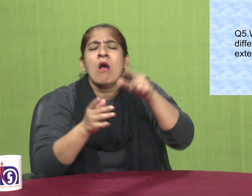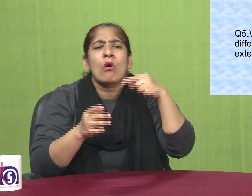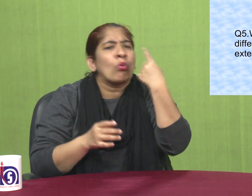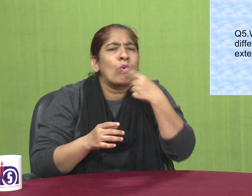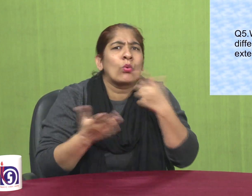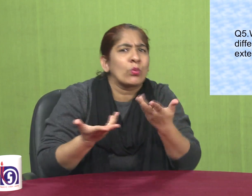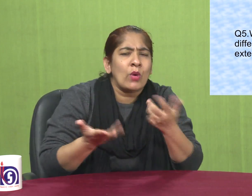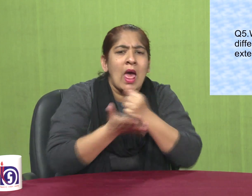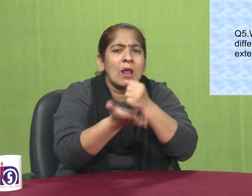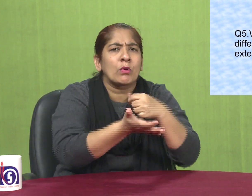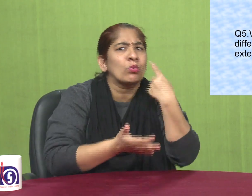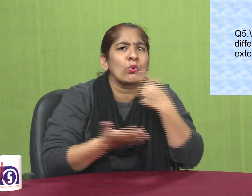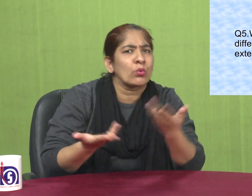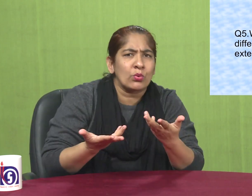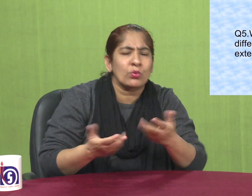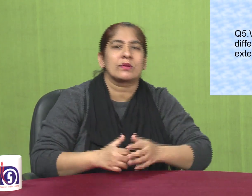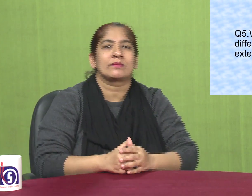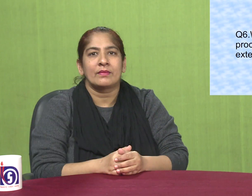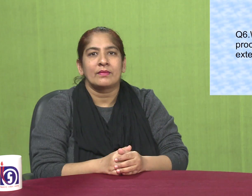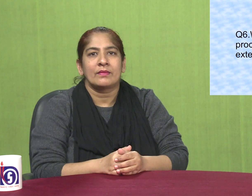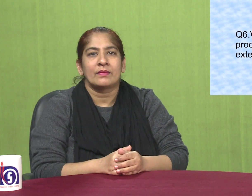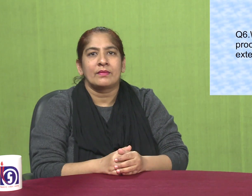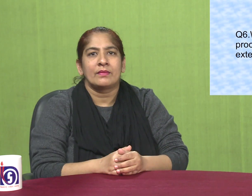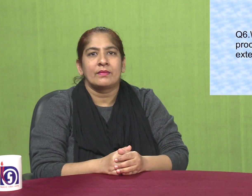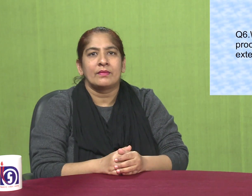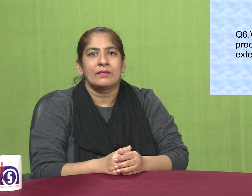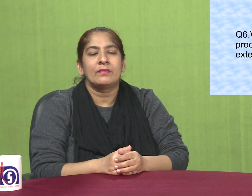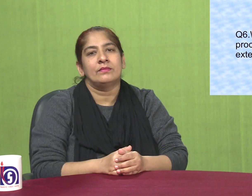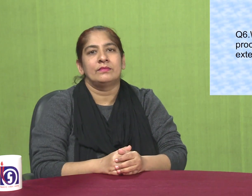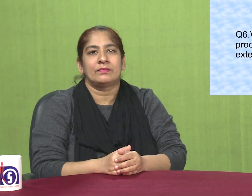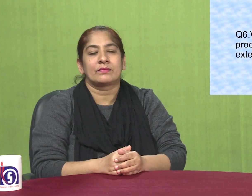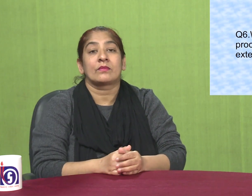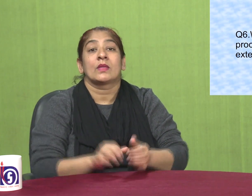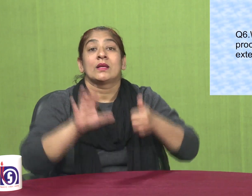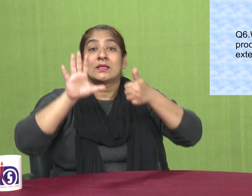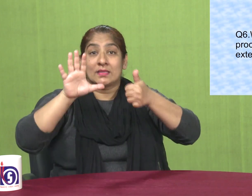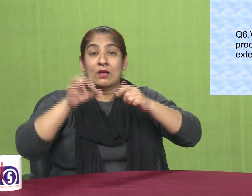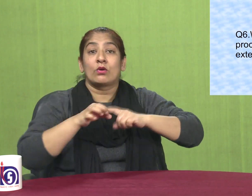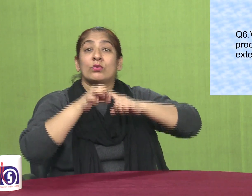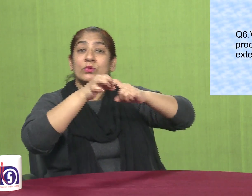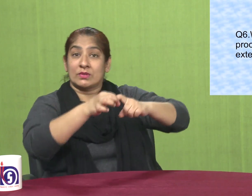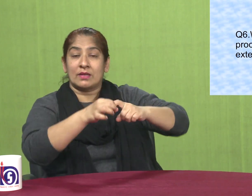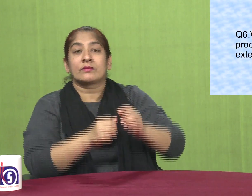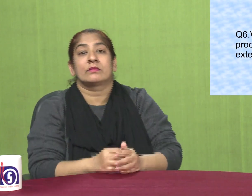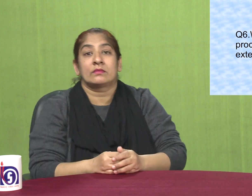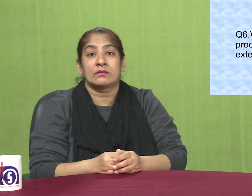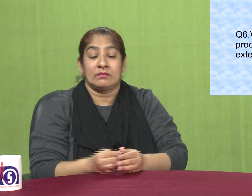question number 6 what is the procedure for